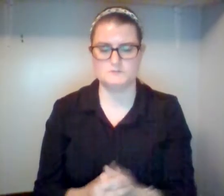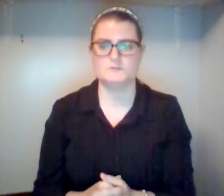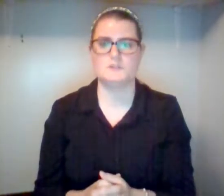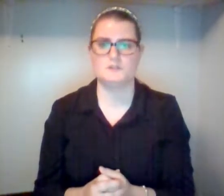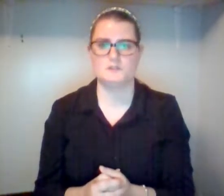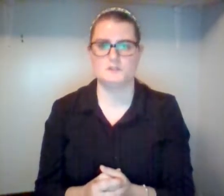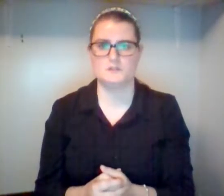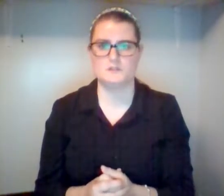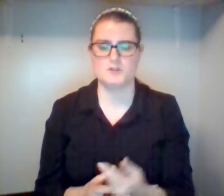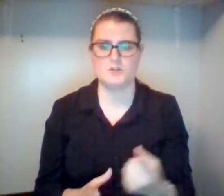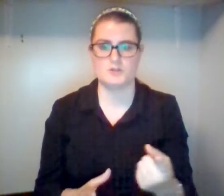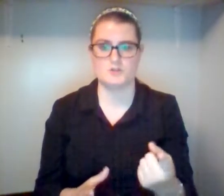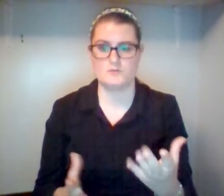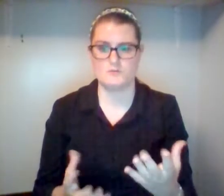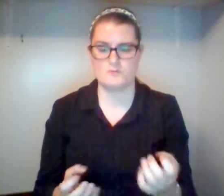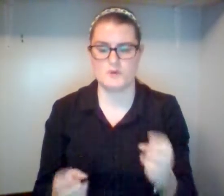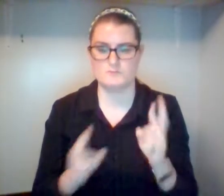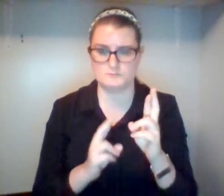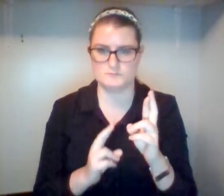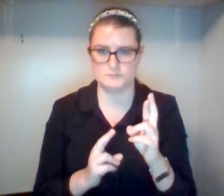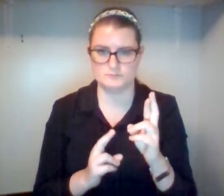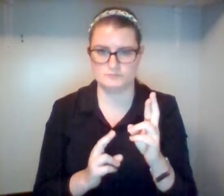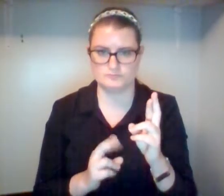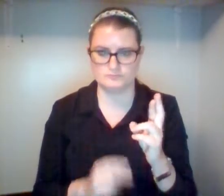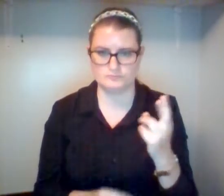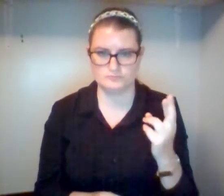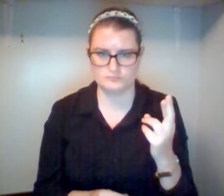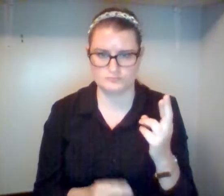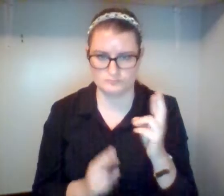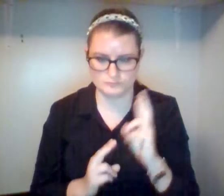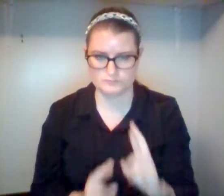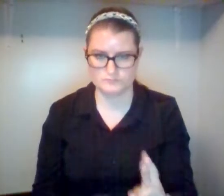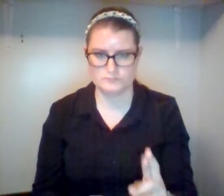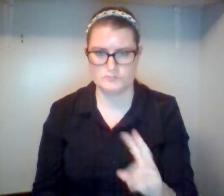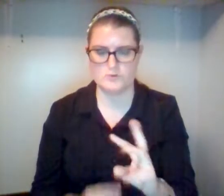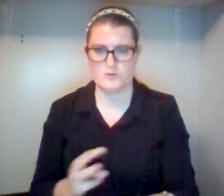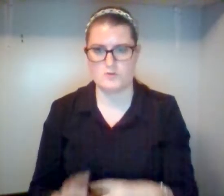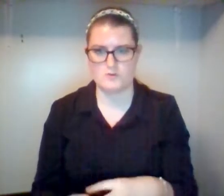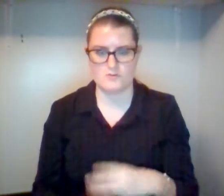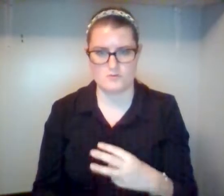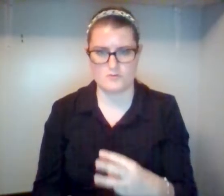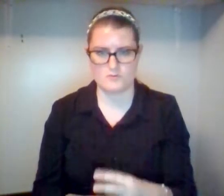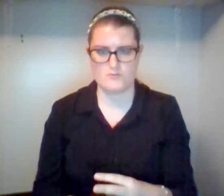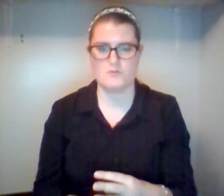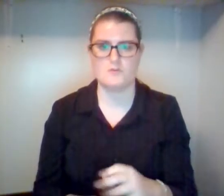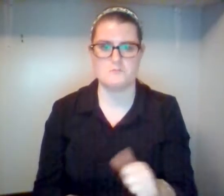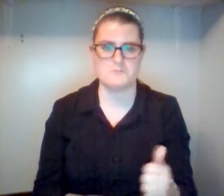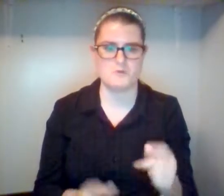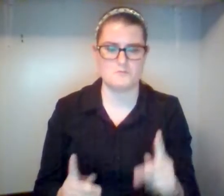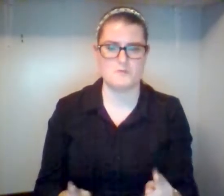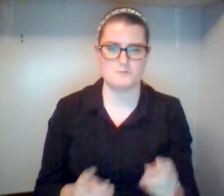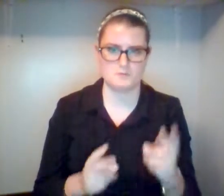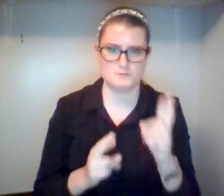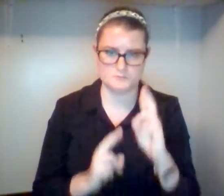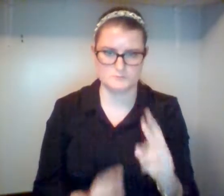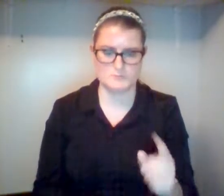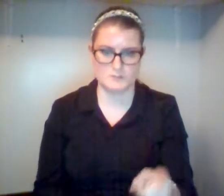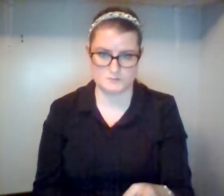to be respected by the world. And then, texts concerning the importance of believing